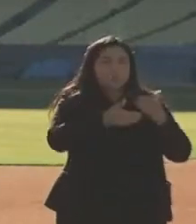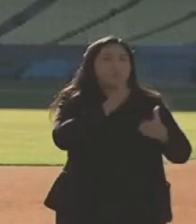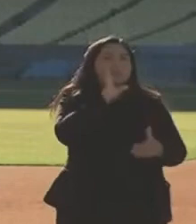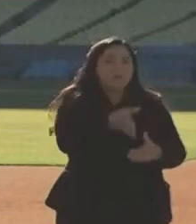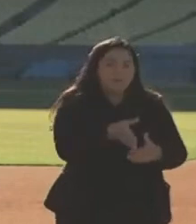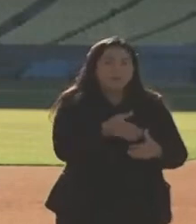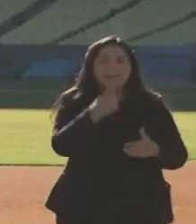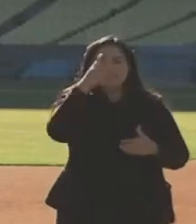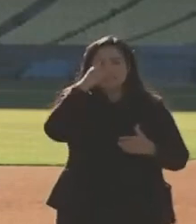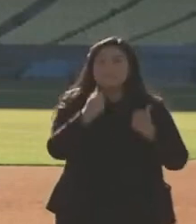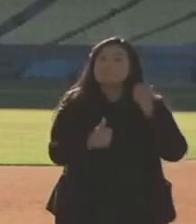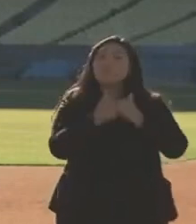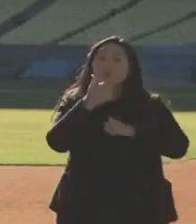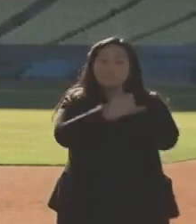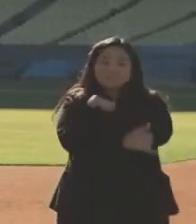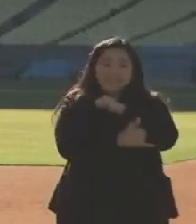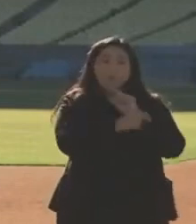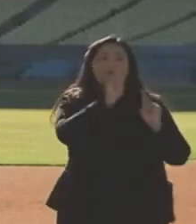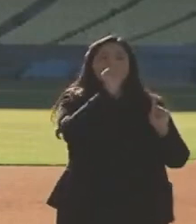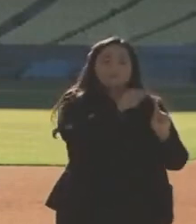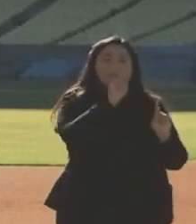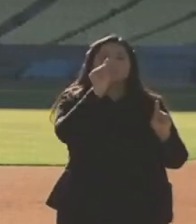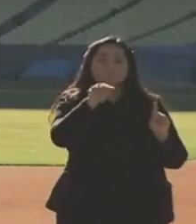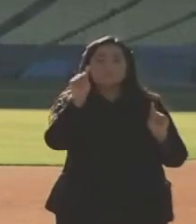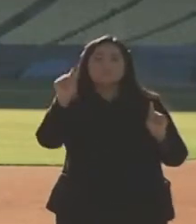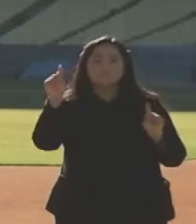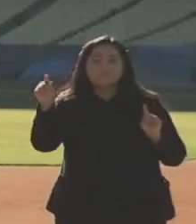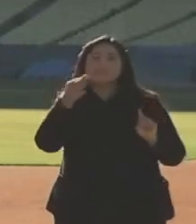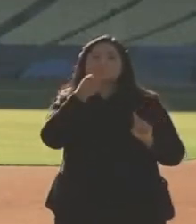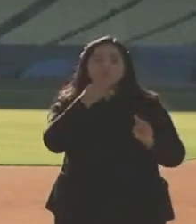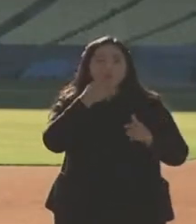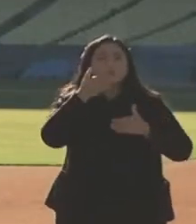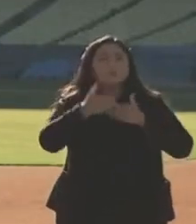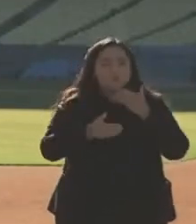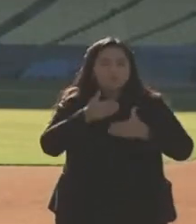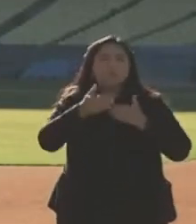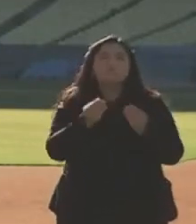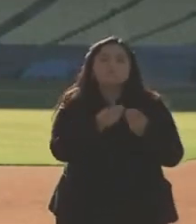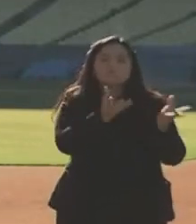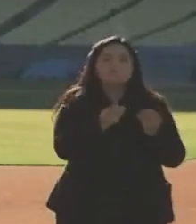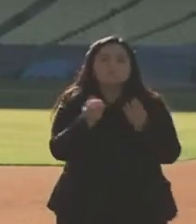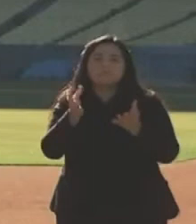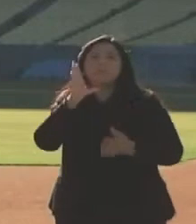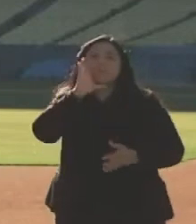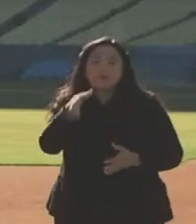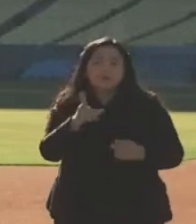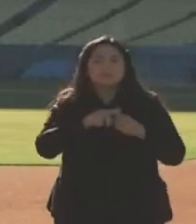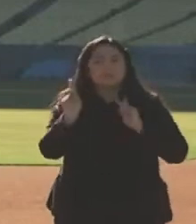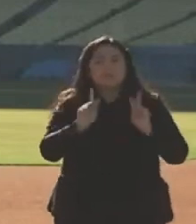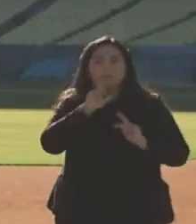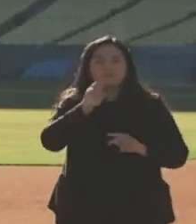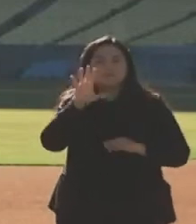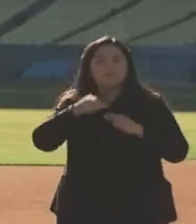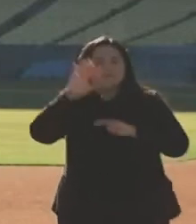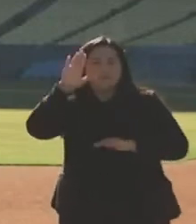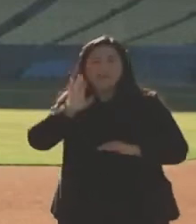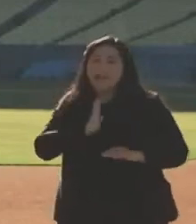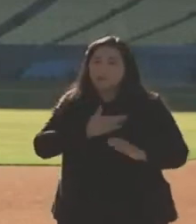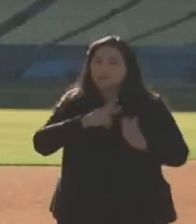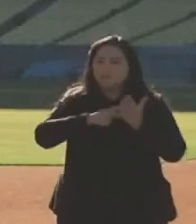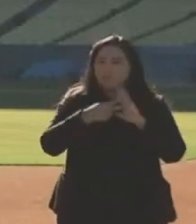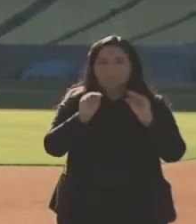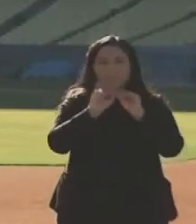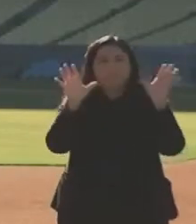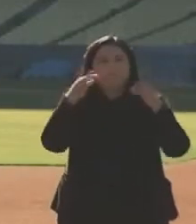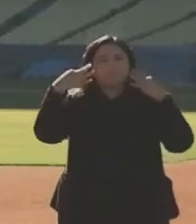majority of our counties will be moving very, very shortly in that direction. The purpose was crystal clear and that is to